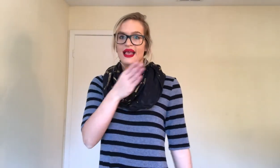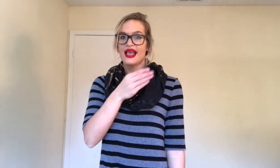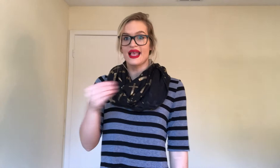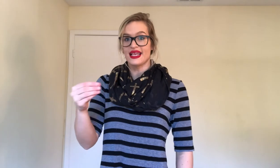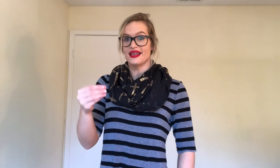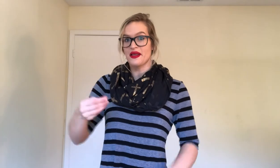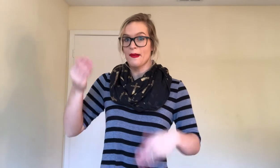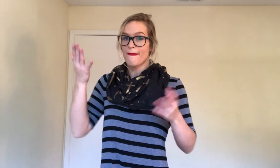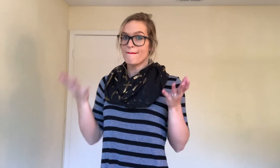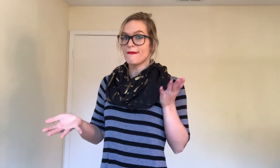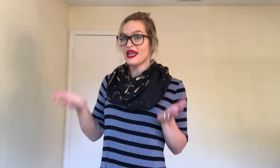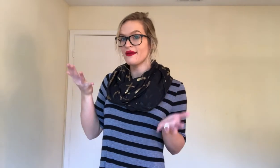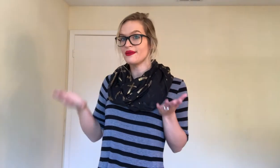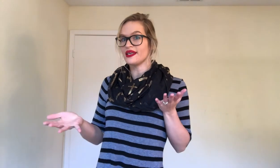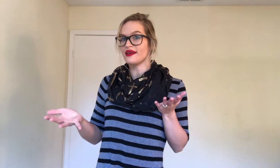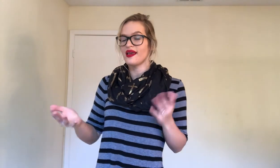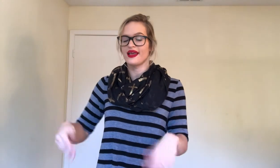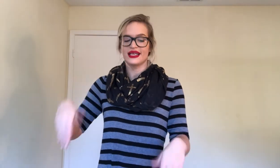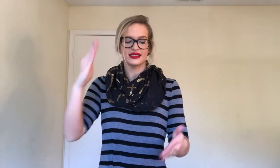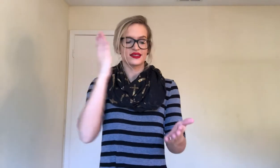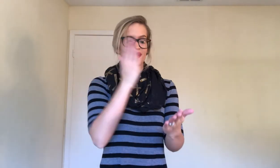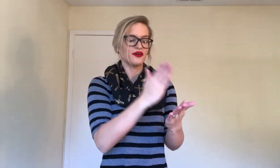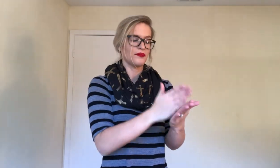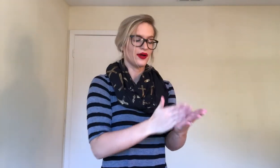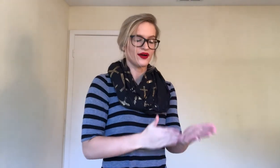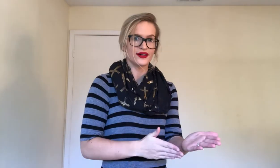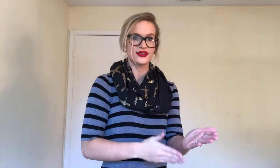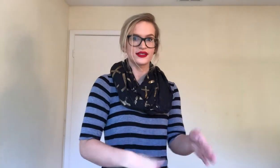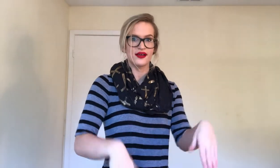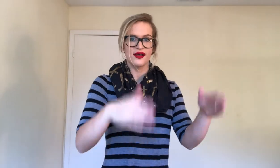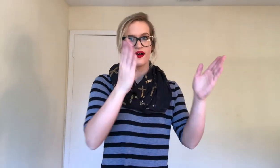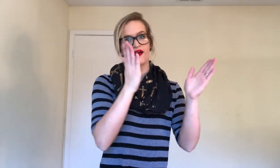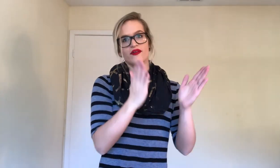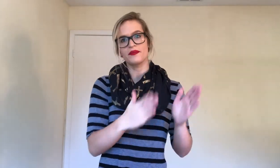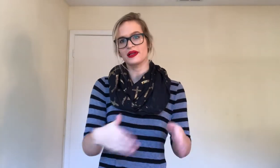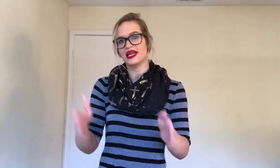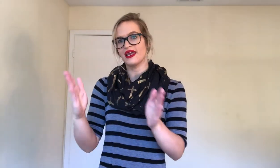And. Maybe. It's. All. Part. Of. A. Plan.